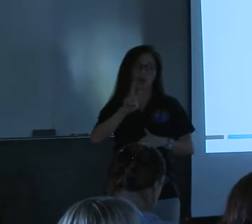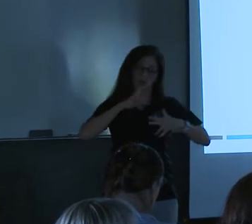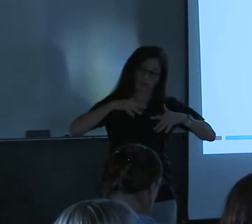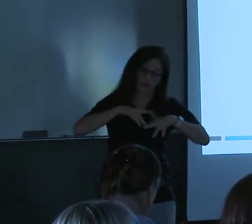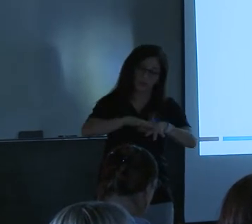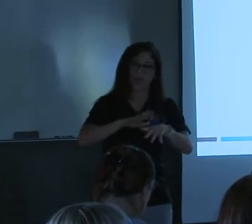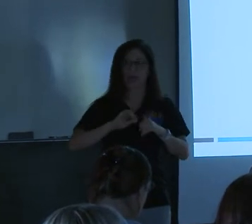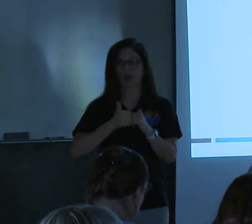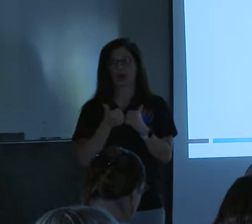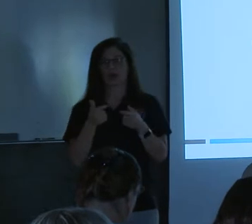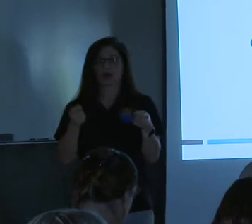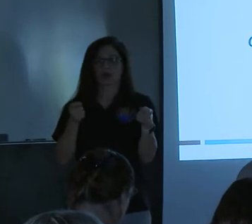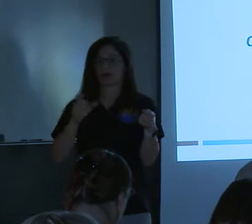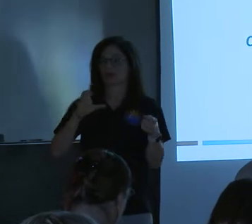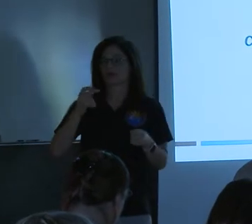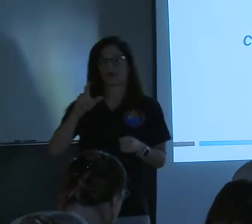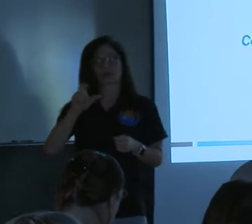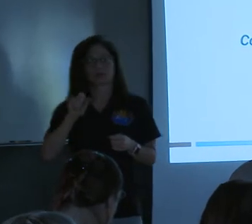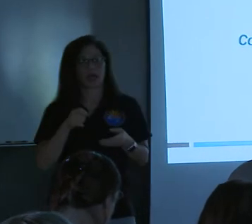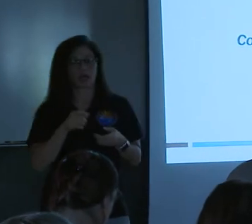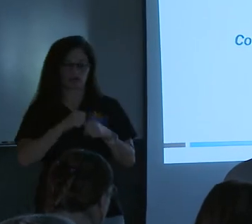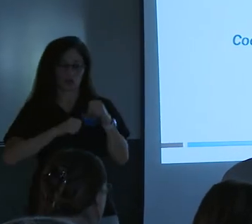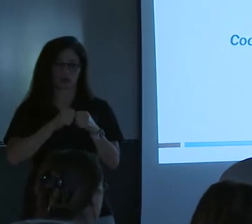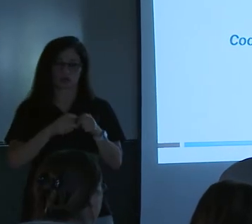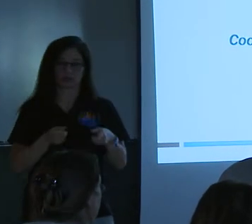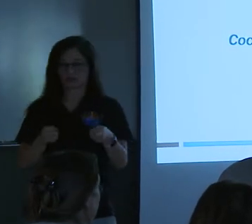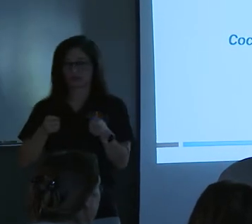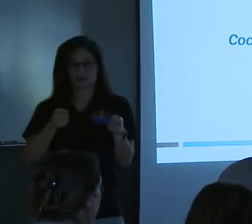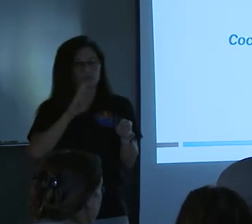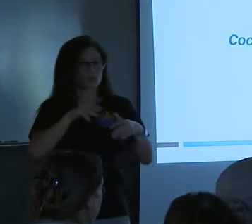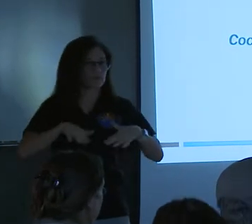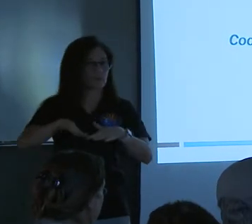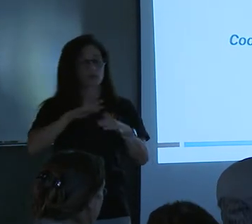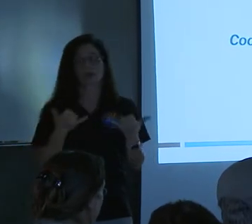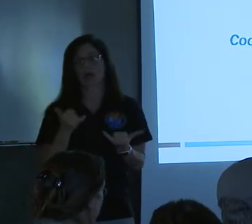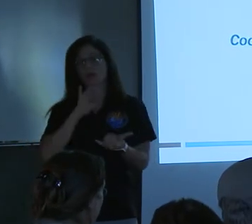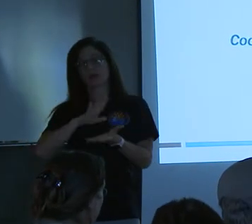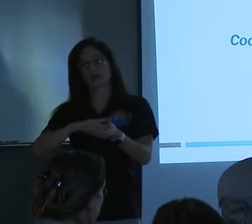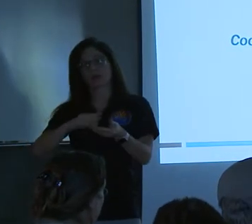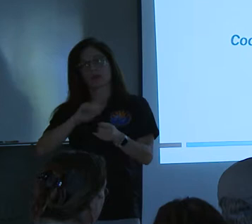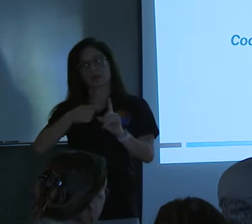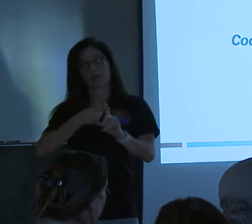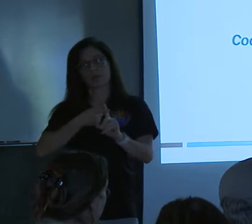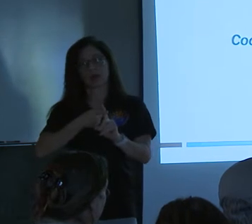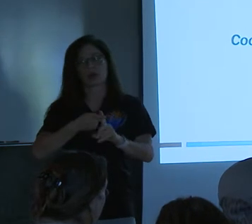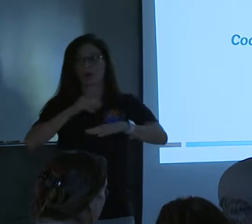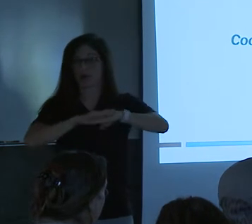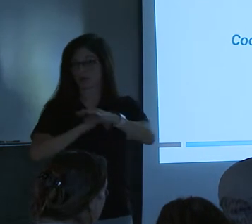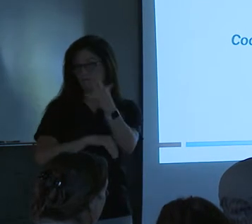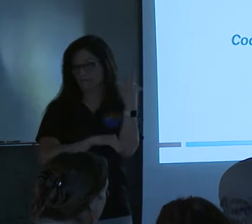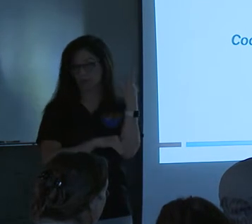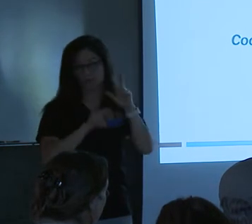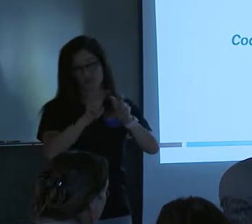channels and our infrastructure in the residential area handled the flow. I'm going to talk now about the on-forest assessment